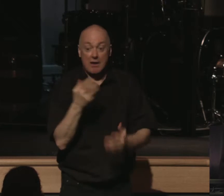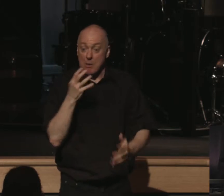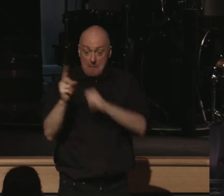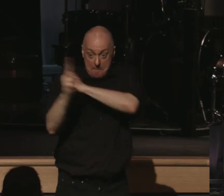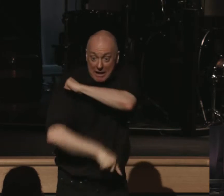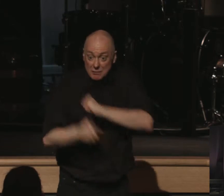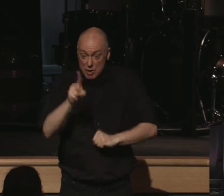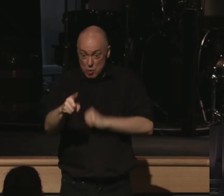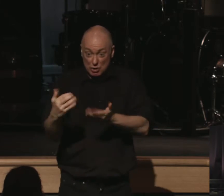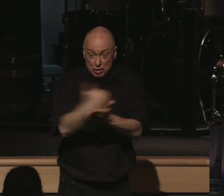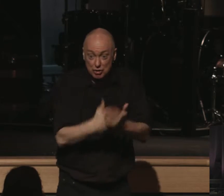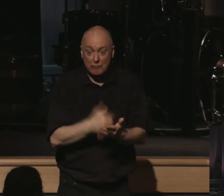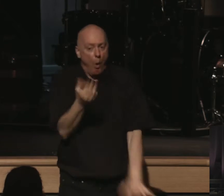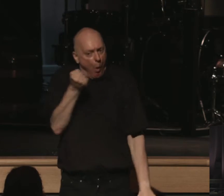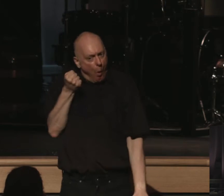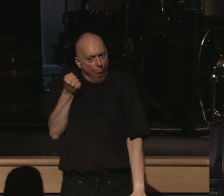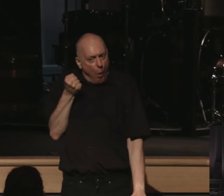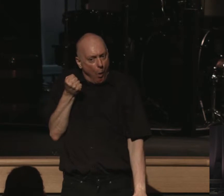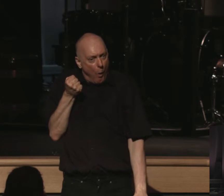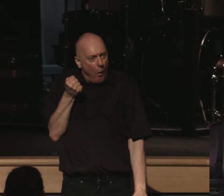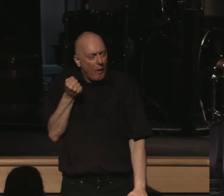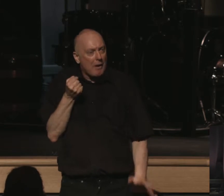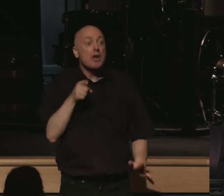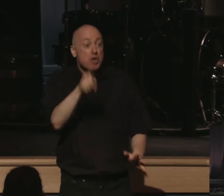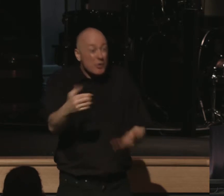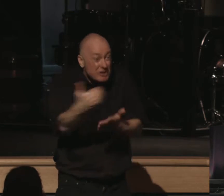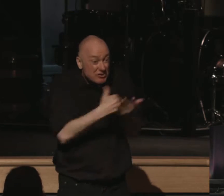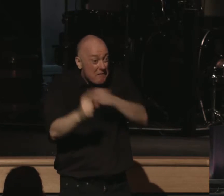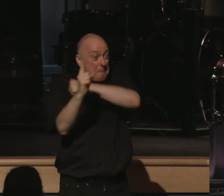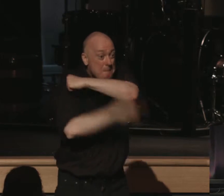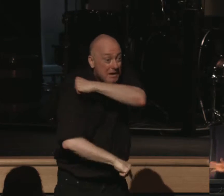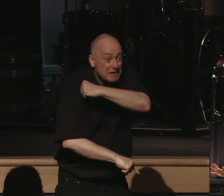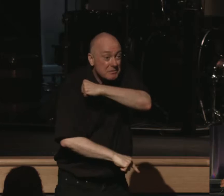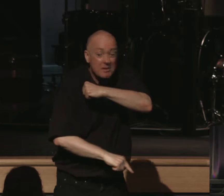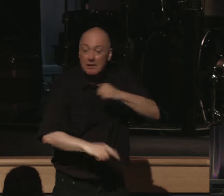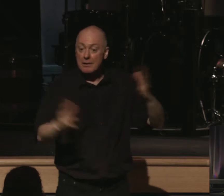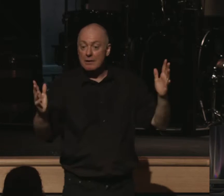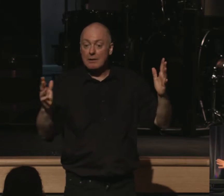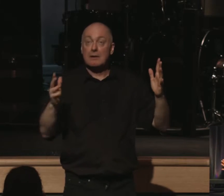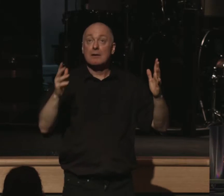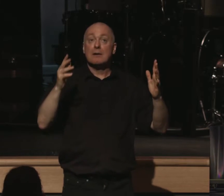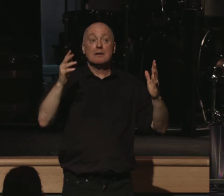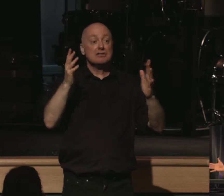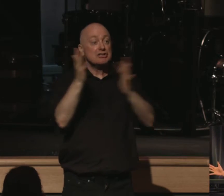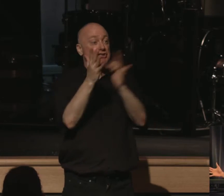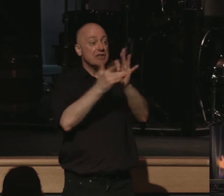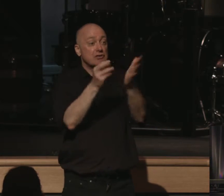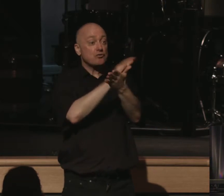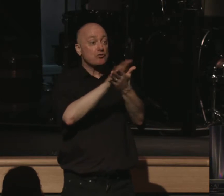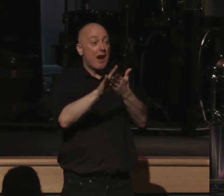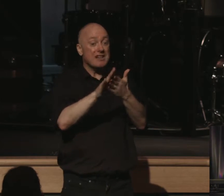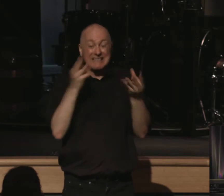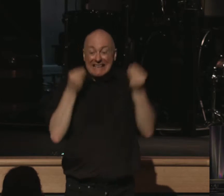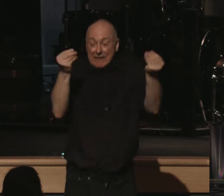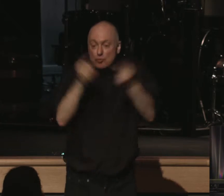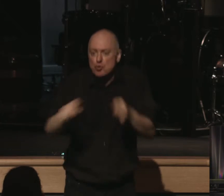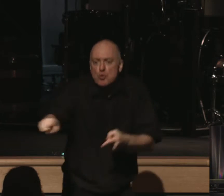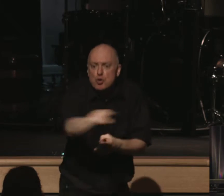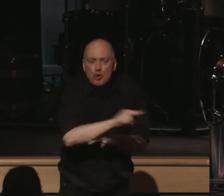the punishment of the wrath of God because of your sin that you did deserve, his declaration of the righteousness of Jesus Christ now given to you. This is